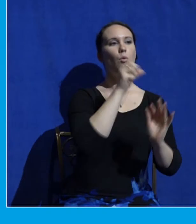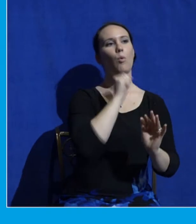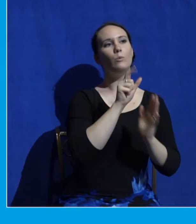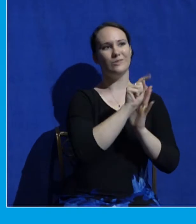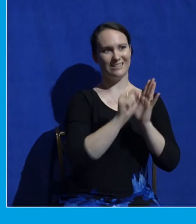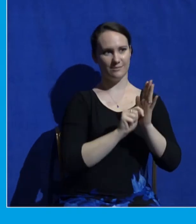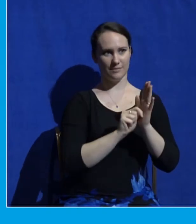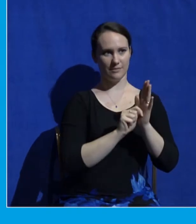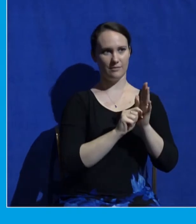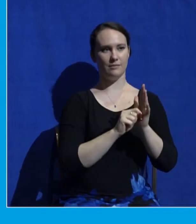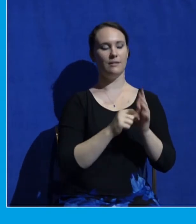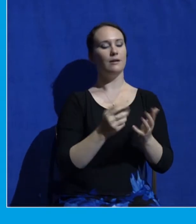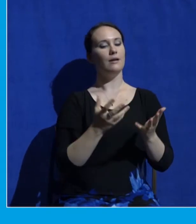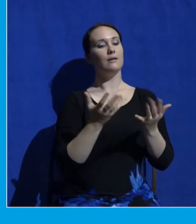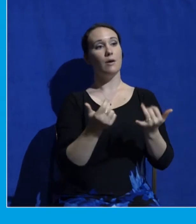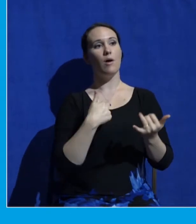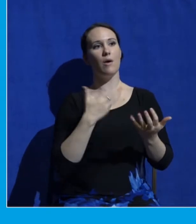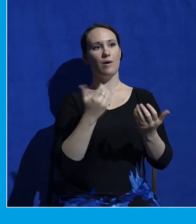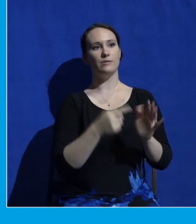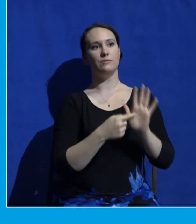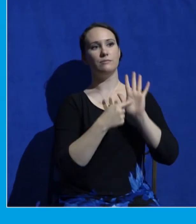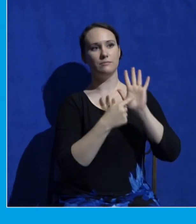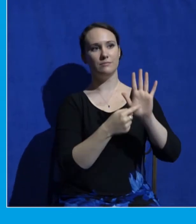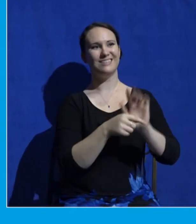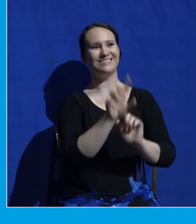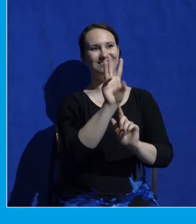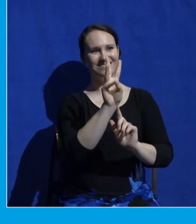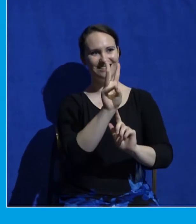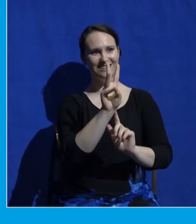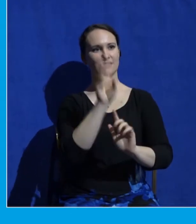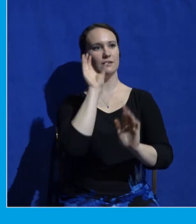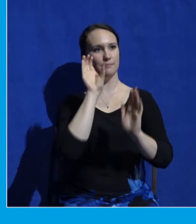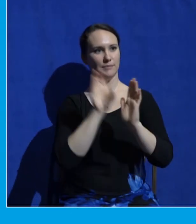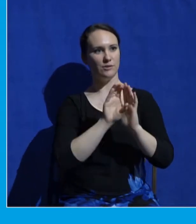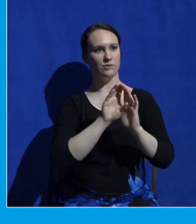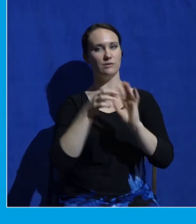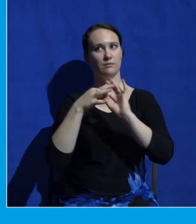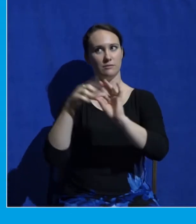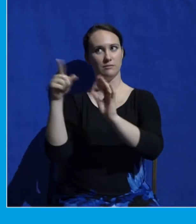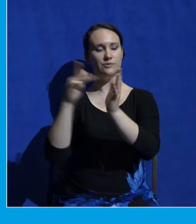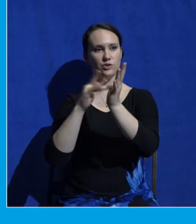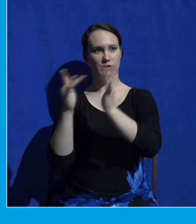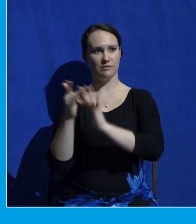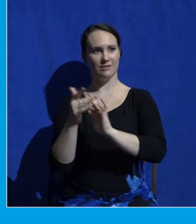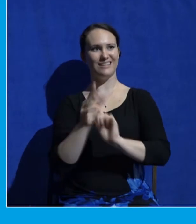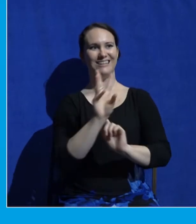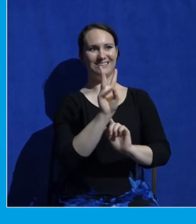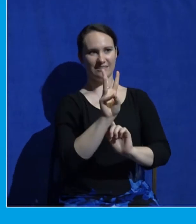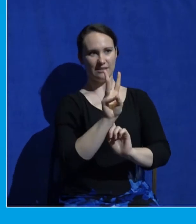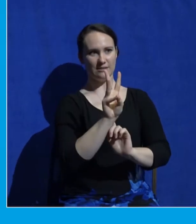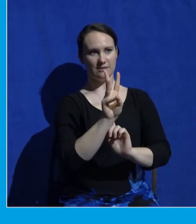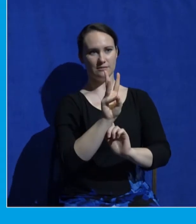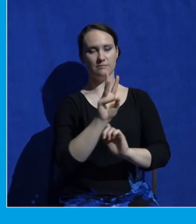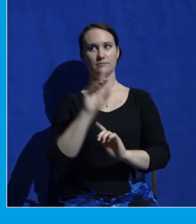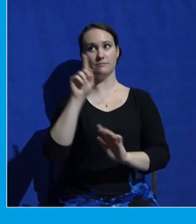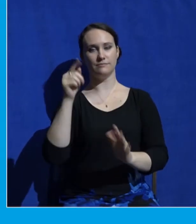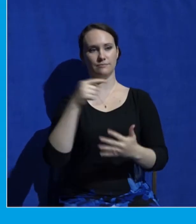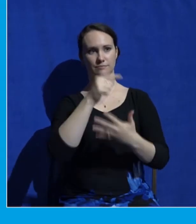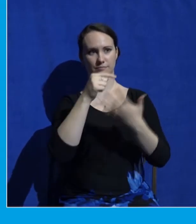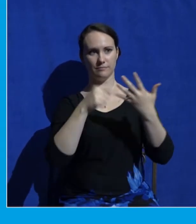six pictures of Jesus in the passage we just read. with a prayer